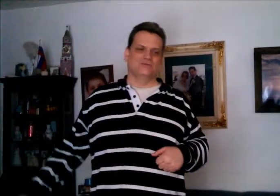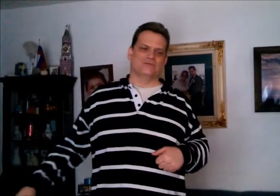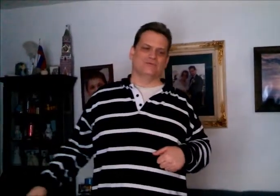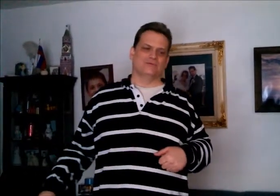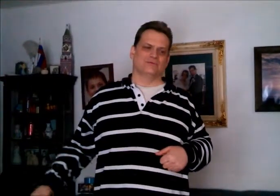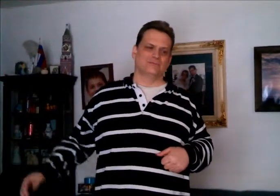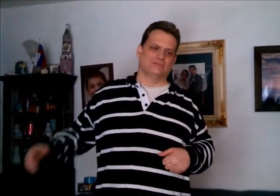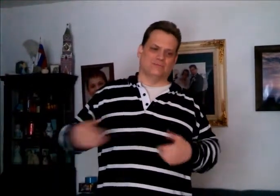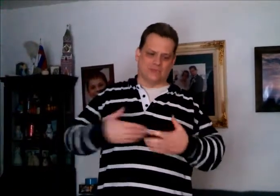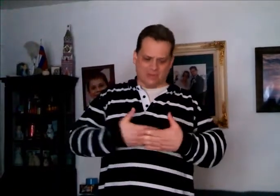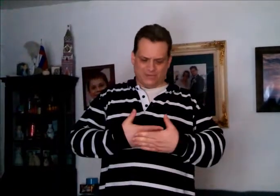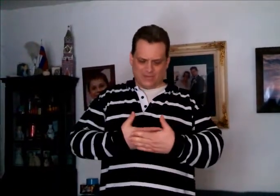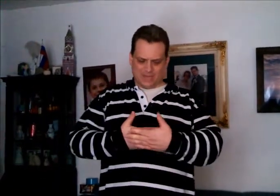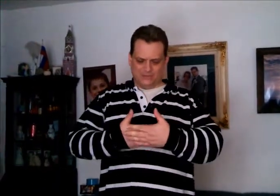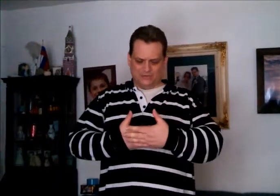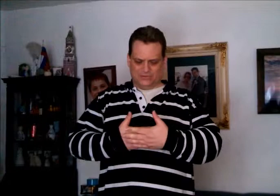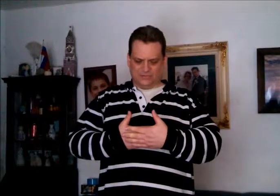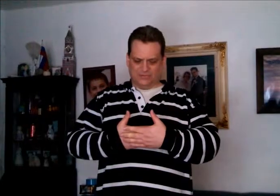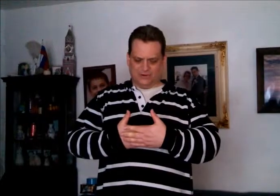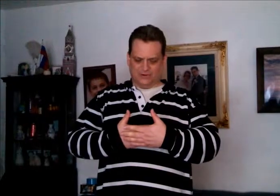probably not do this part.